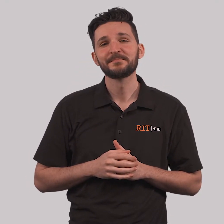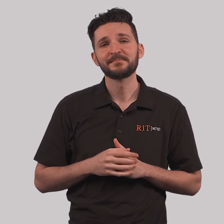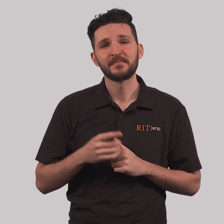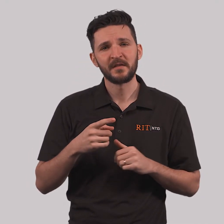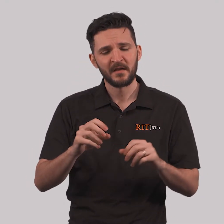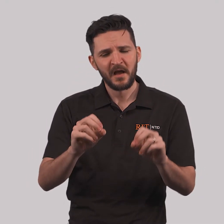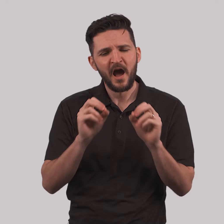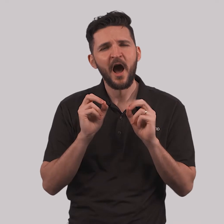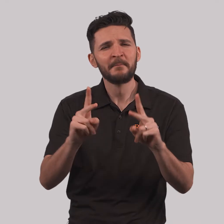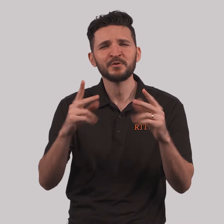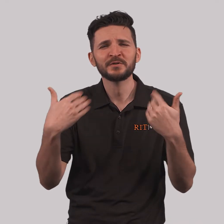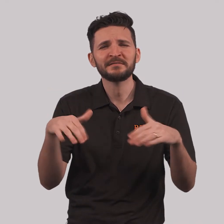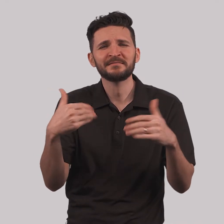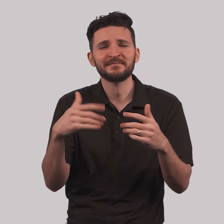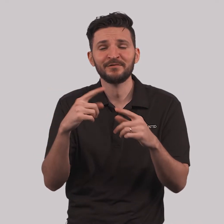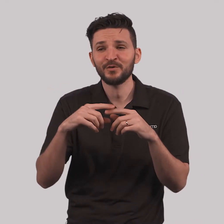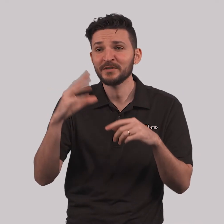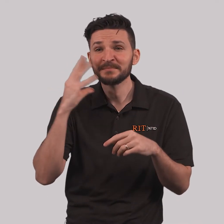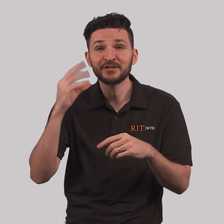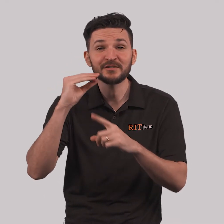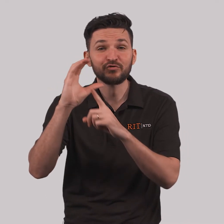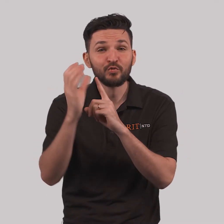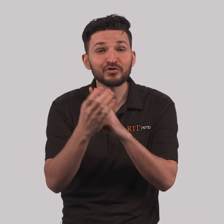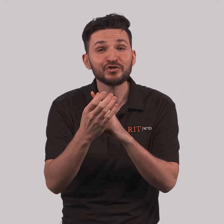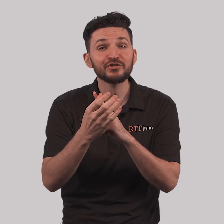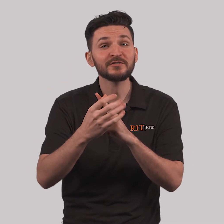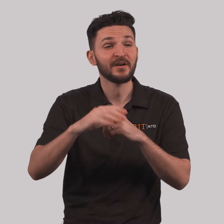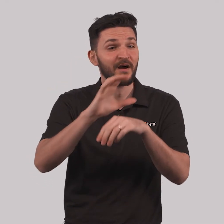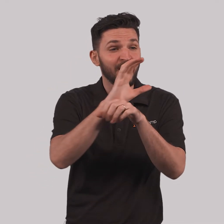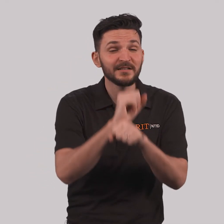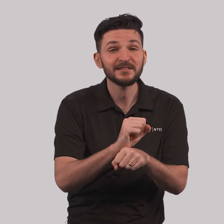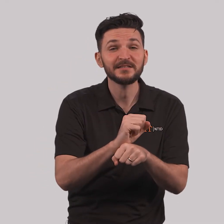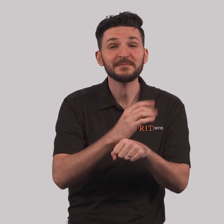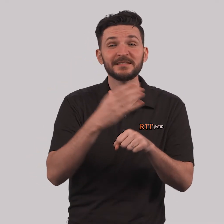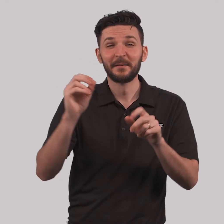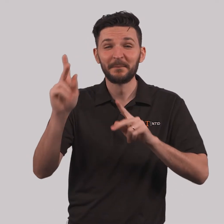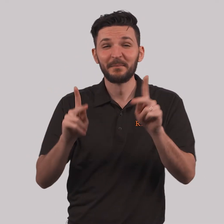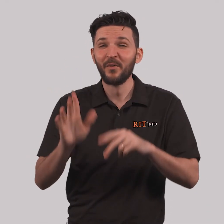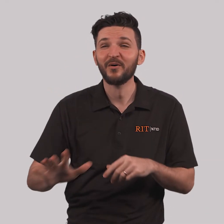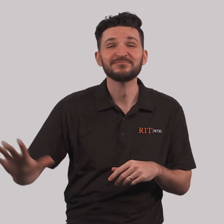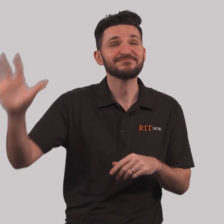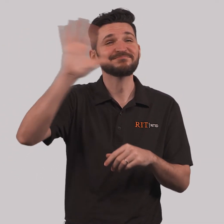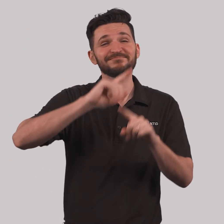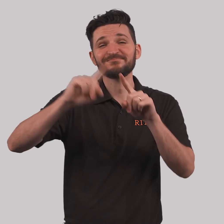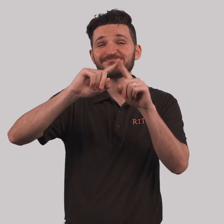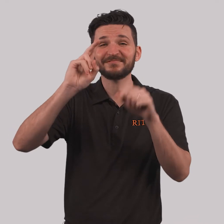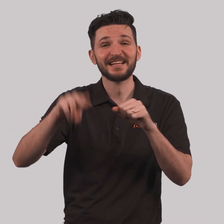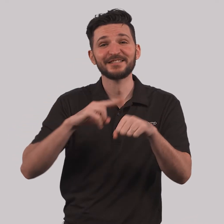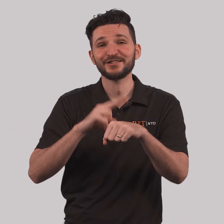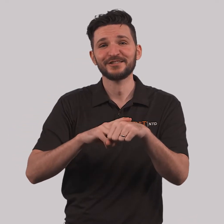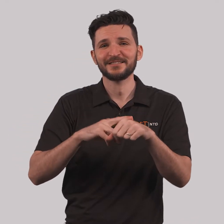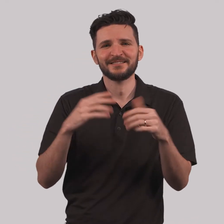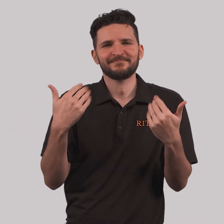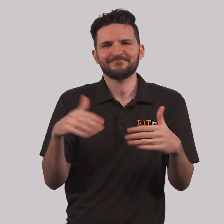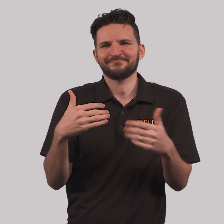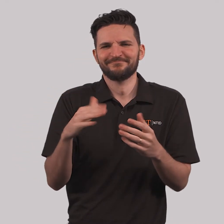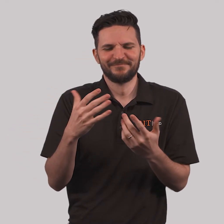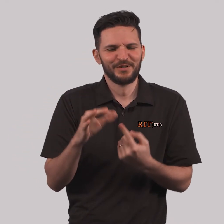The opportunity to experience cultures, customs, and people of different nations is truly a career